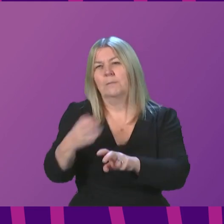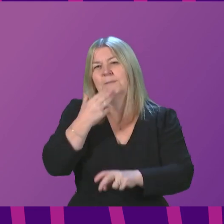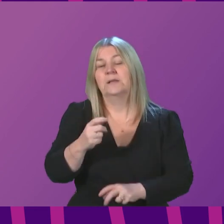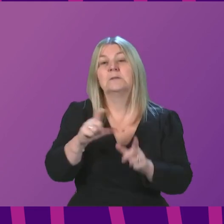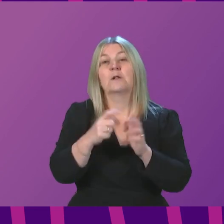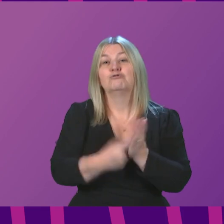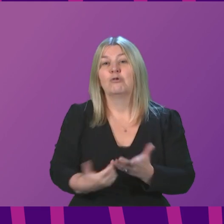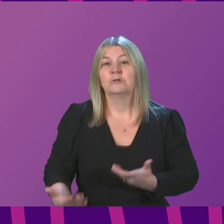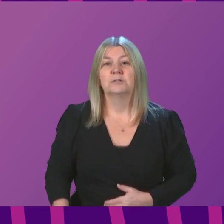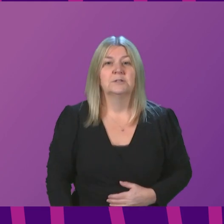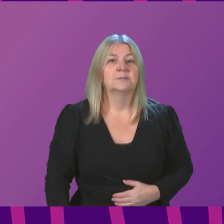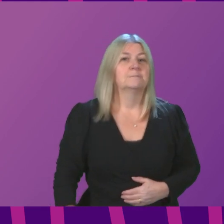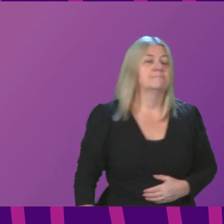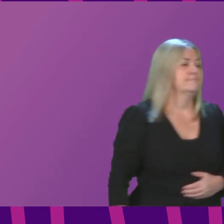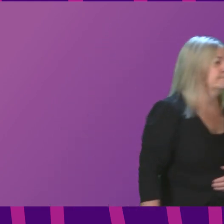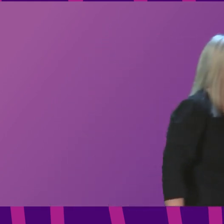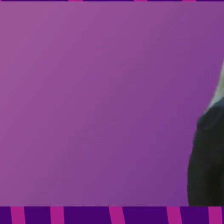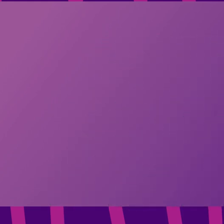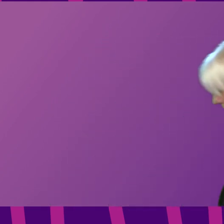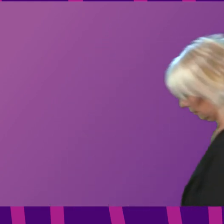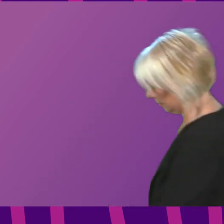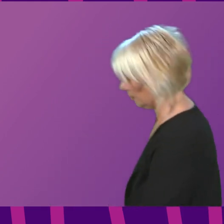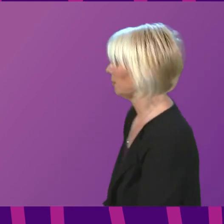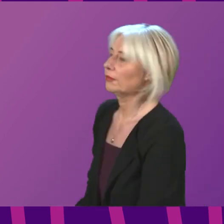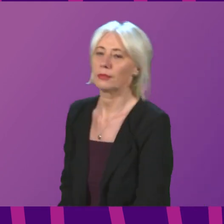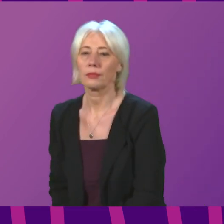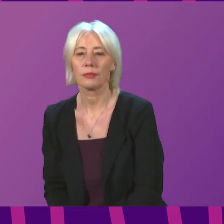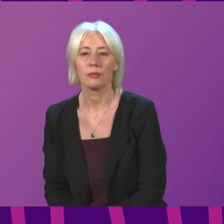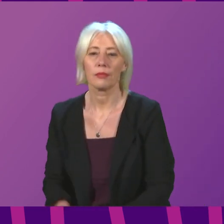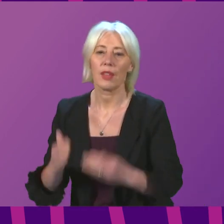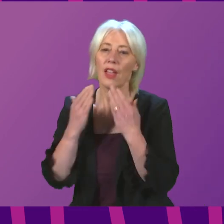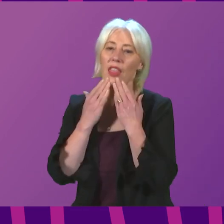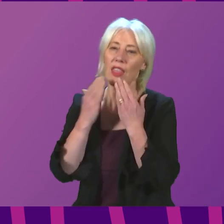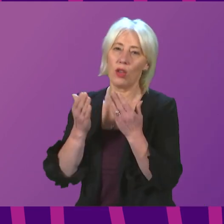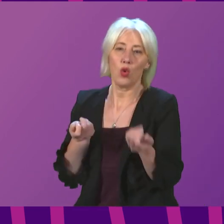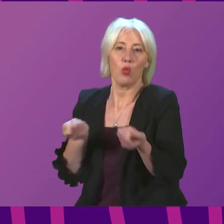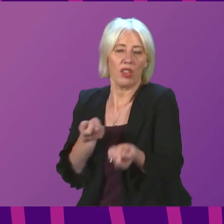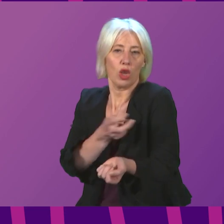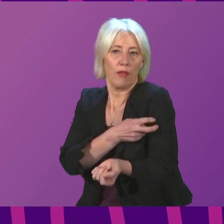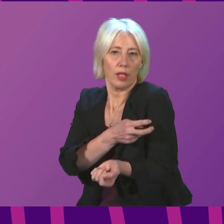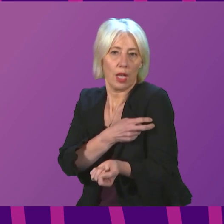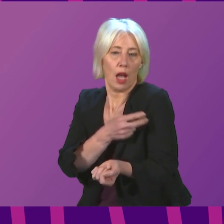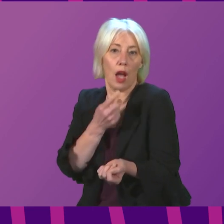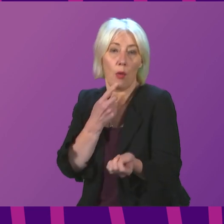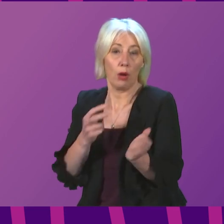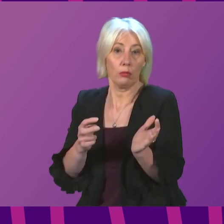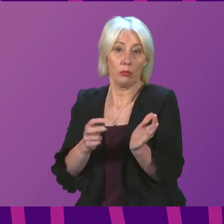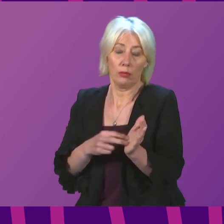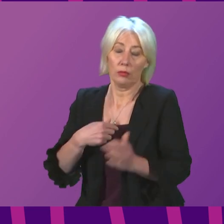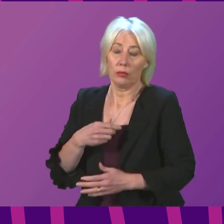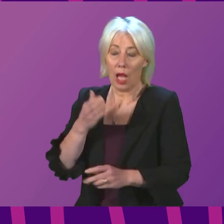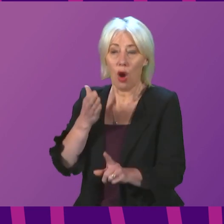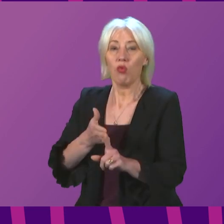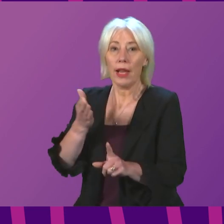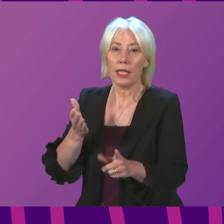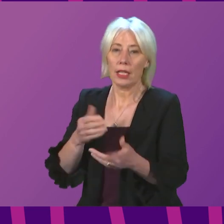Ross. Ross, you, the President of the Can I begin by putting on record that I recognise the hardship